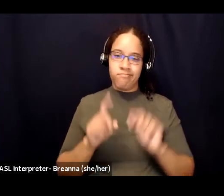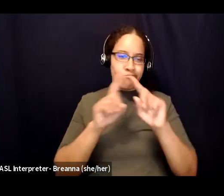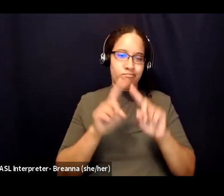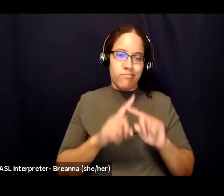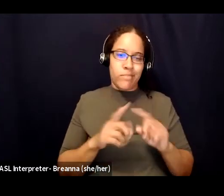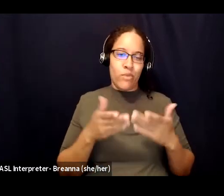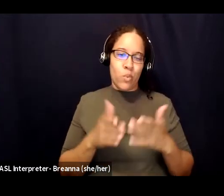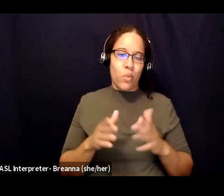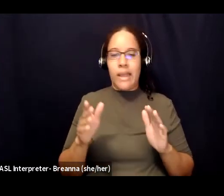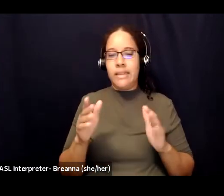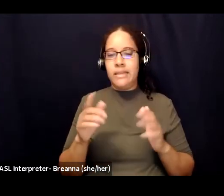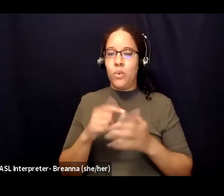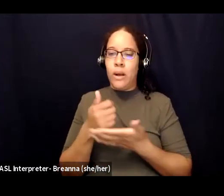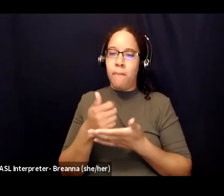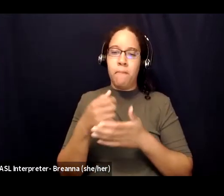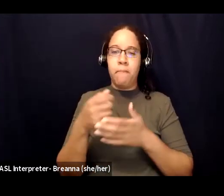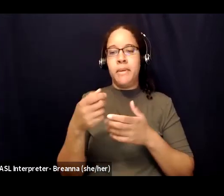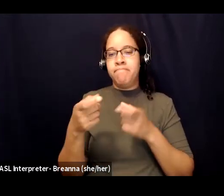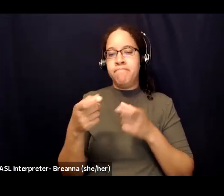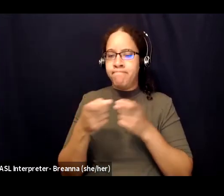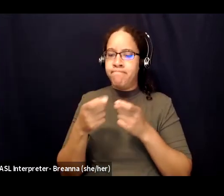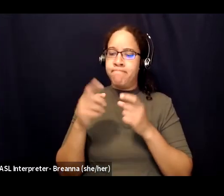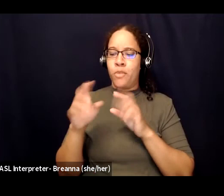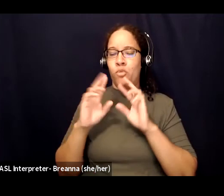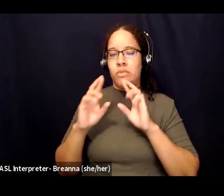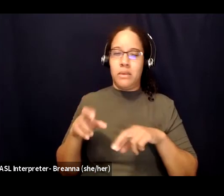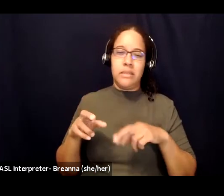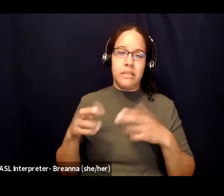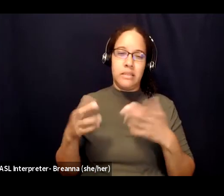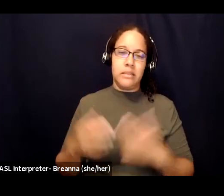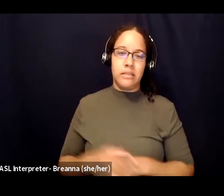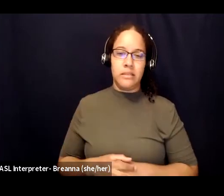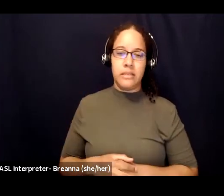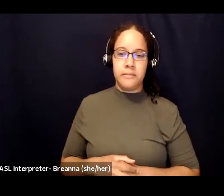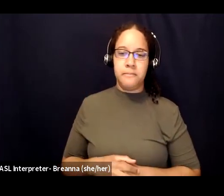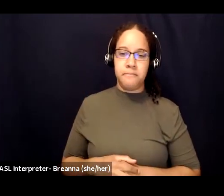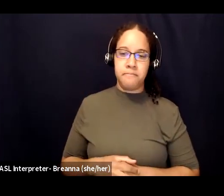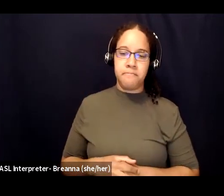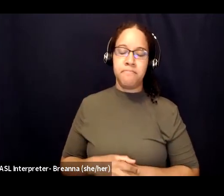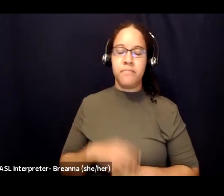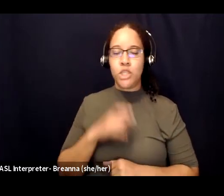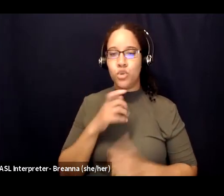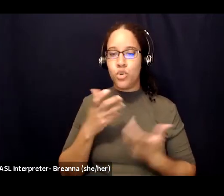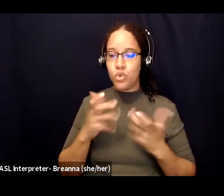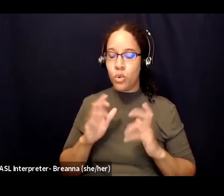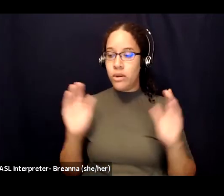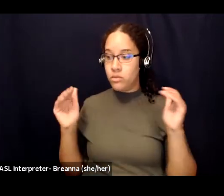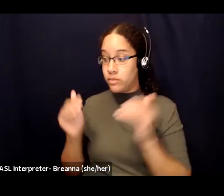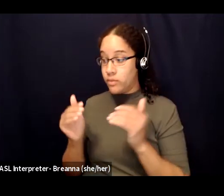and um again not focusing too much on that but still you know being receptive and seeing what they have to say